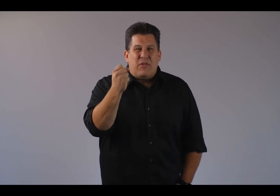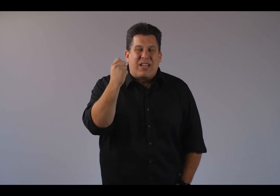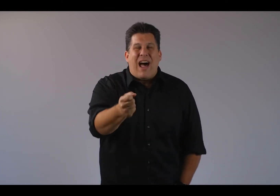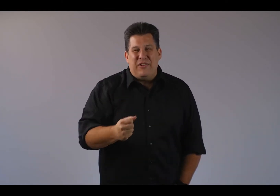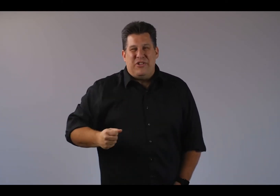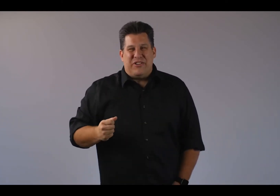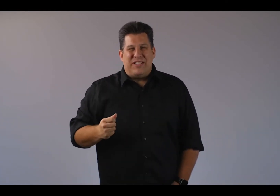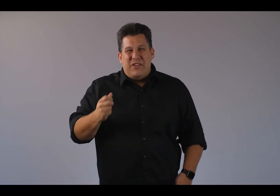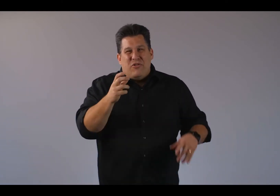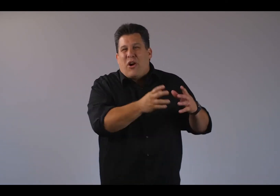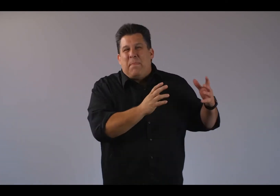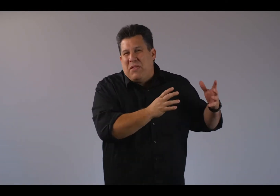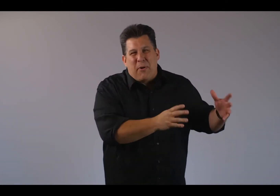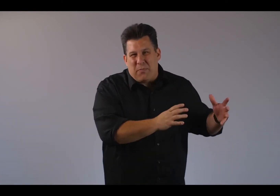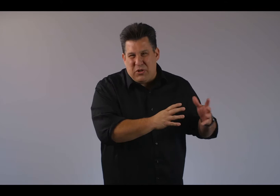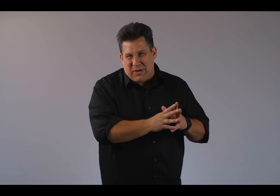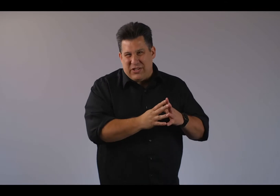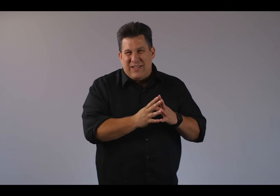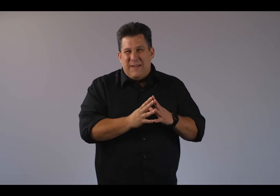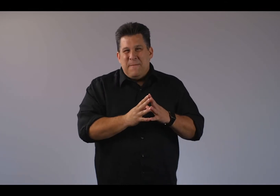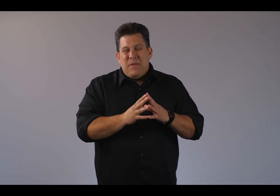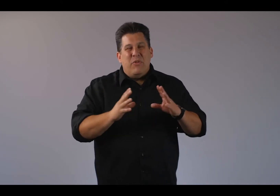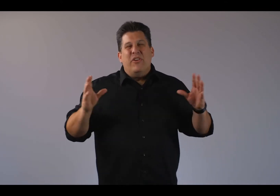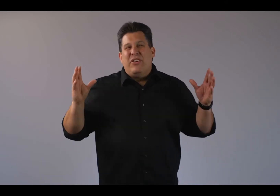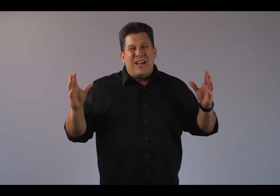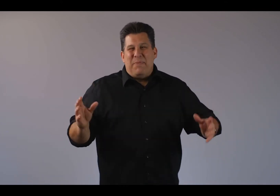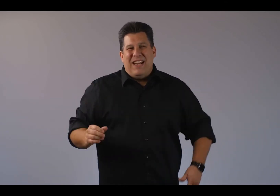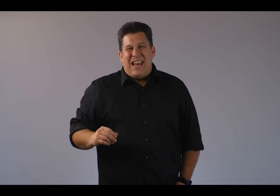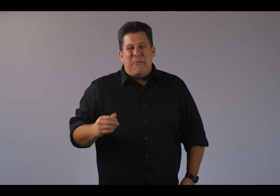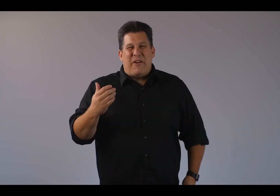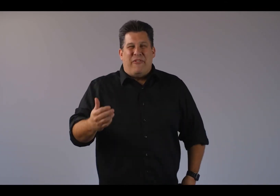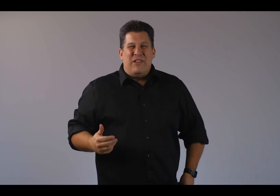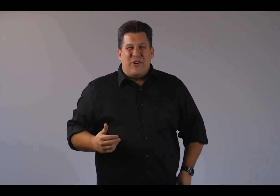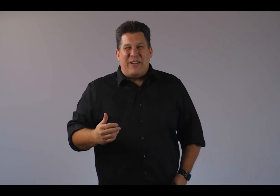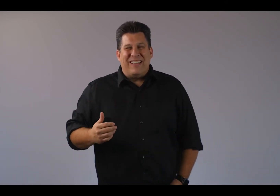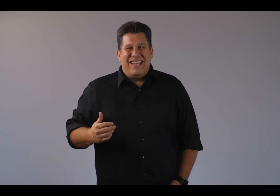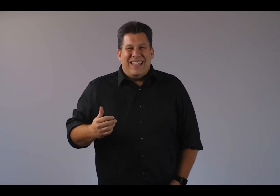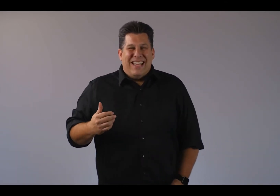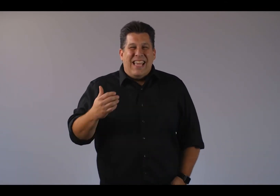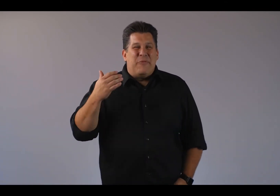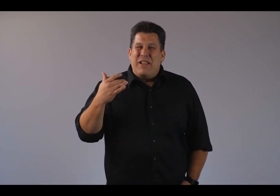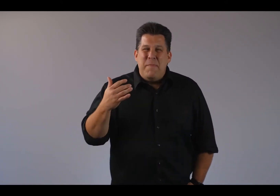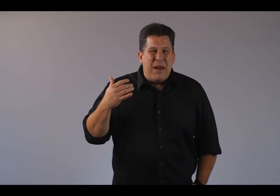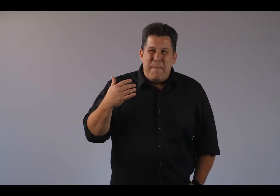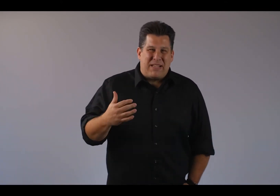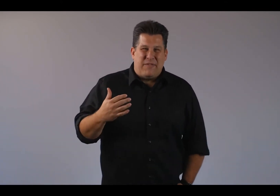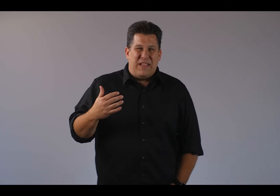those college years and you dropped the bulb too much. Well, you're in good company today with our friend Jonah. He had really made a mess of things.